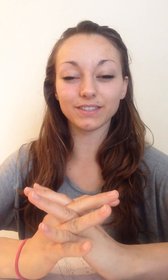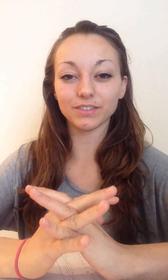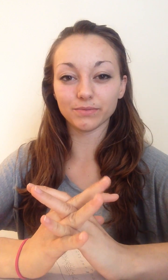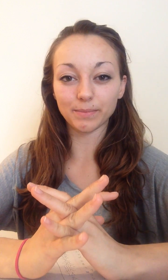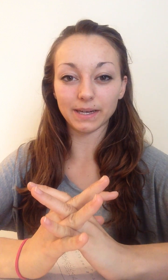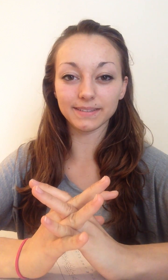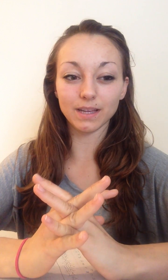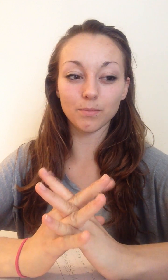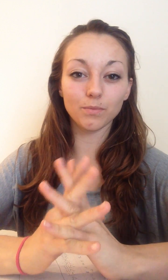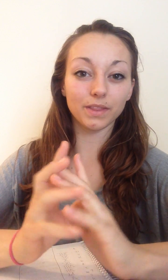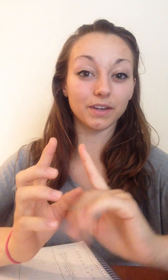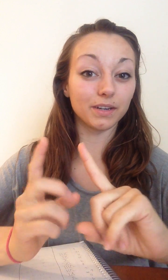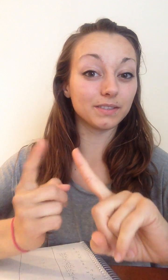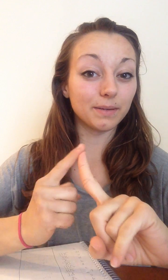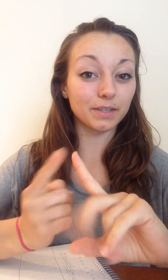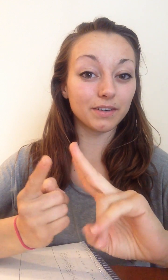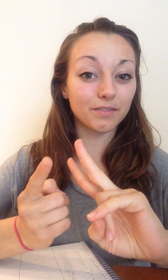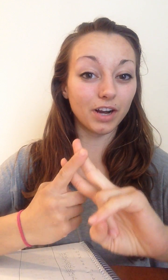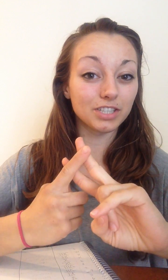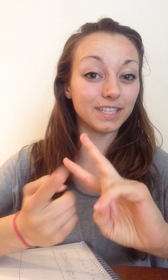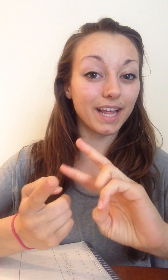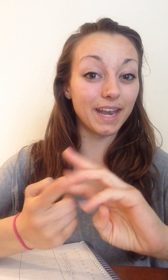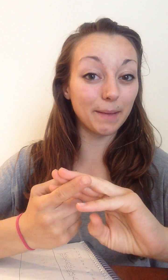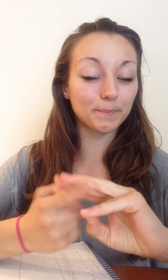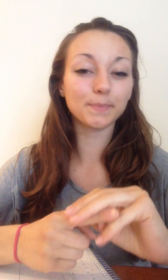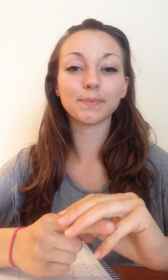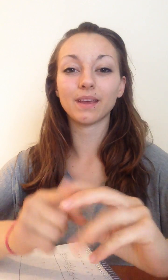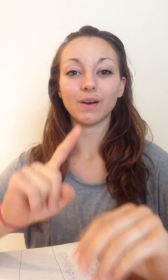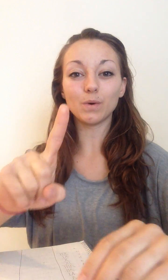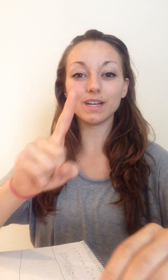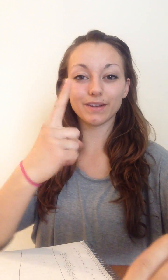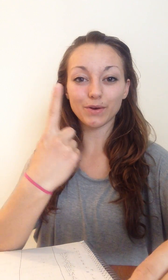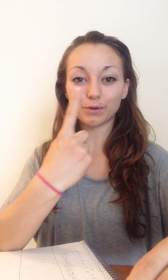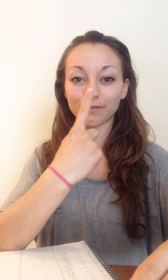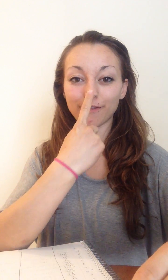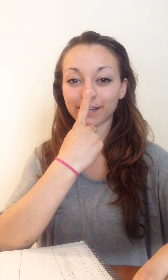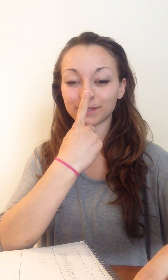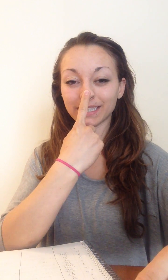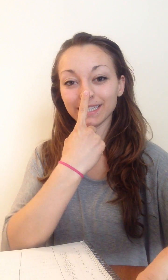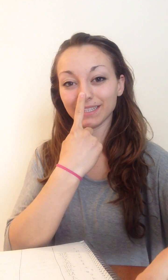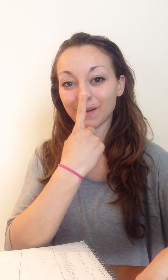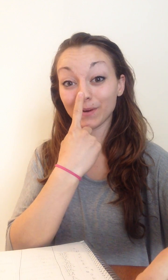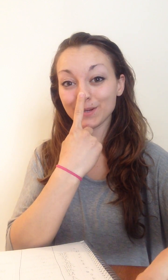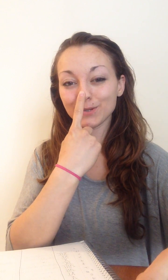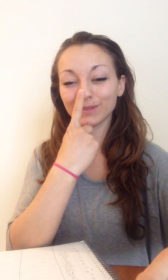to memorize them with their number, function, and name. One, olfactory. You got one nose,